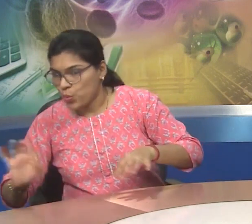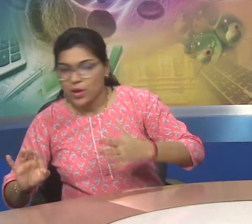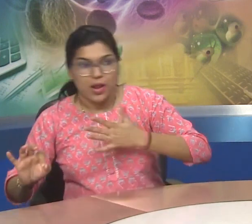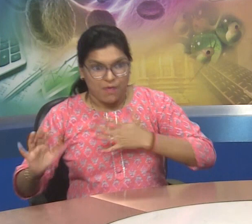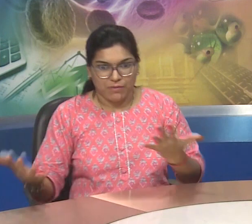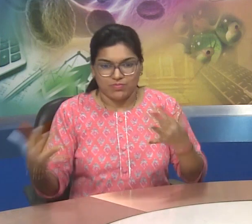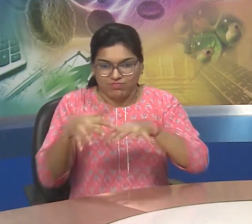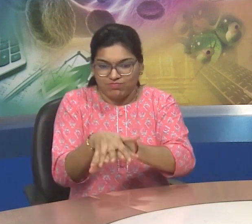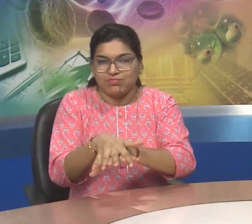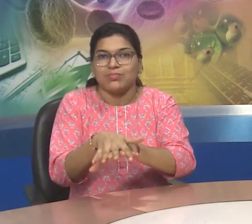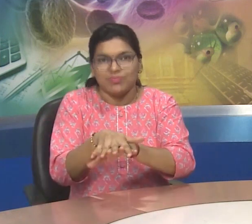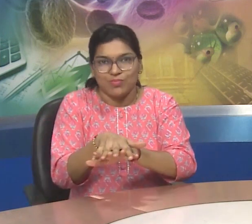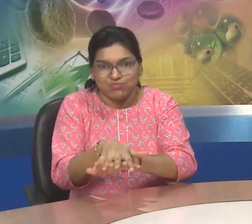environment